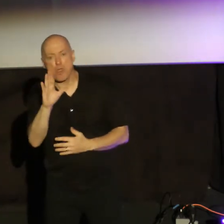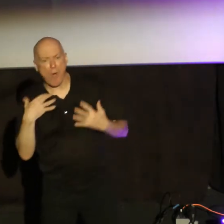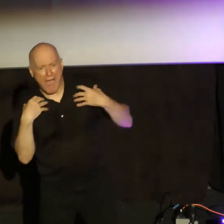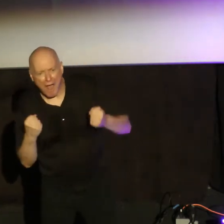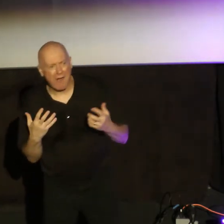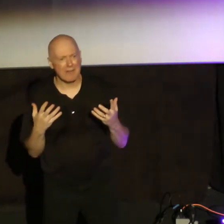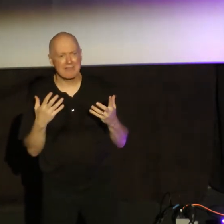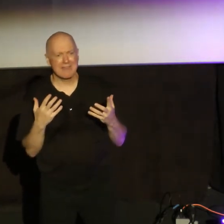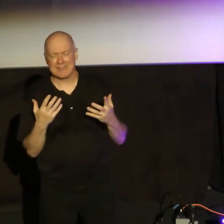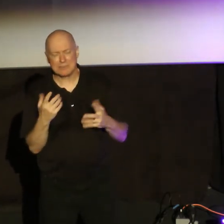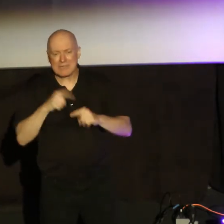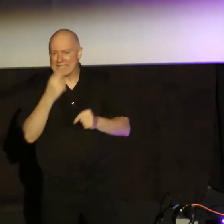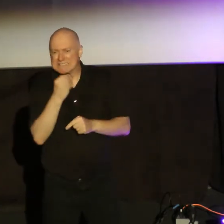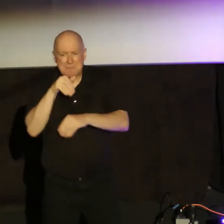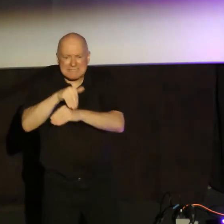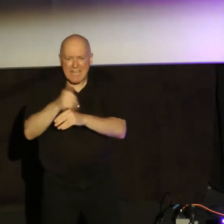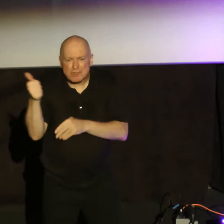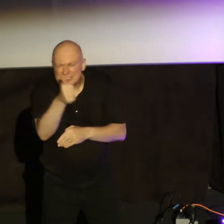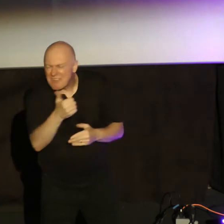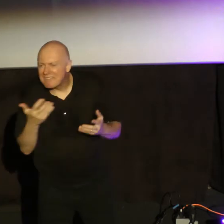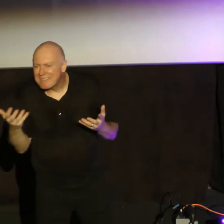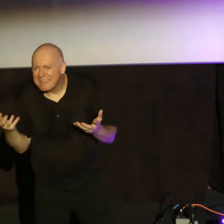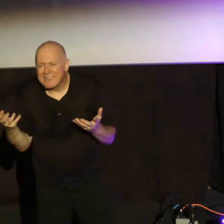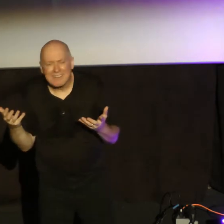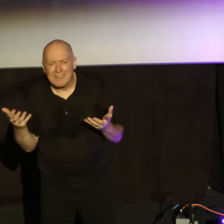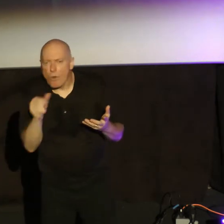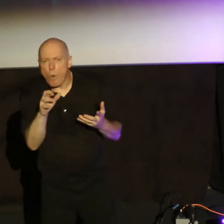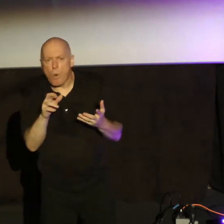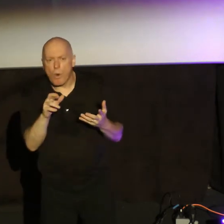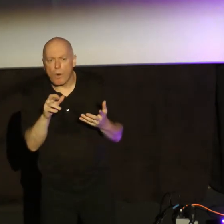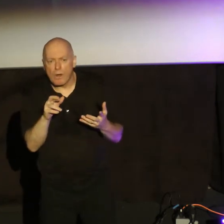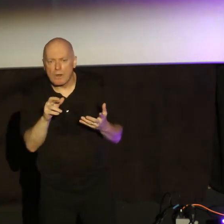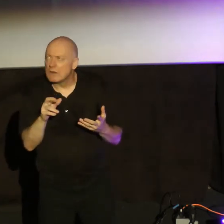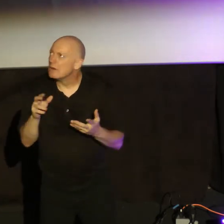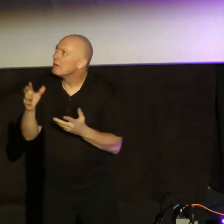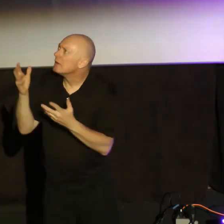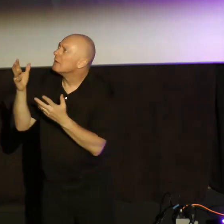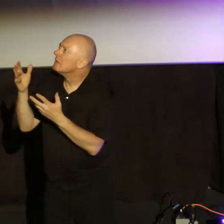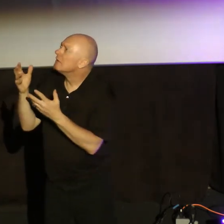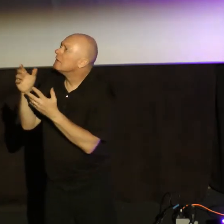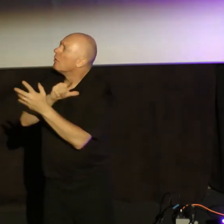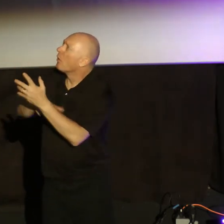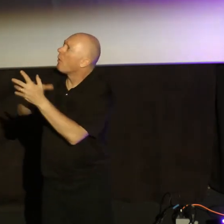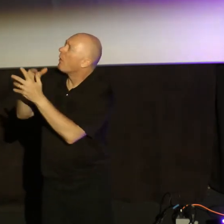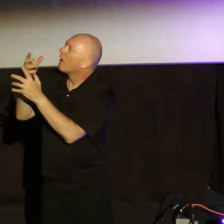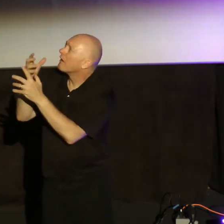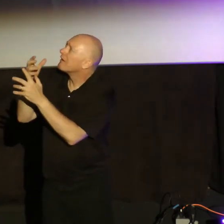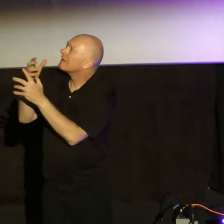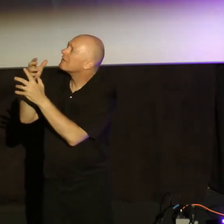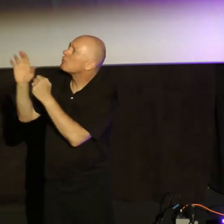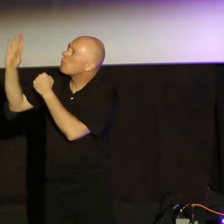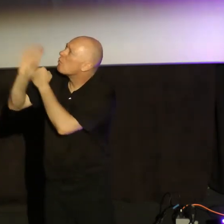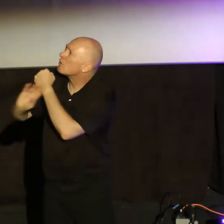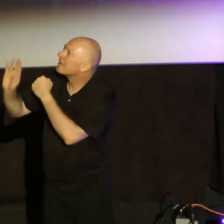maybe keeps you up at night. Will you trust the Lord to protect and fulfill His will in your life, whatever it means?